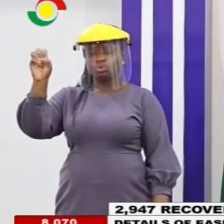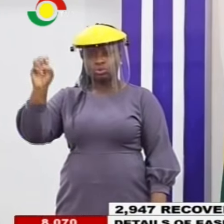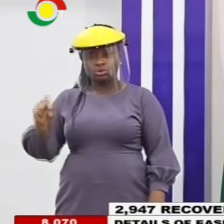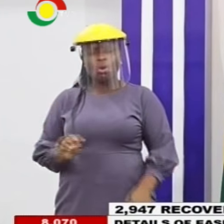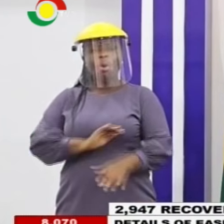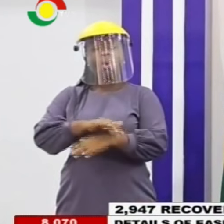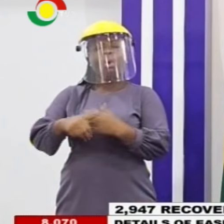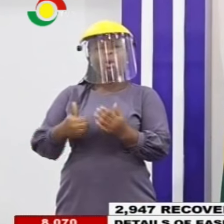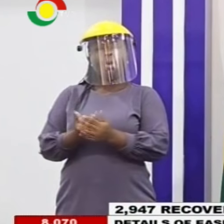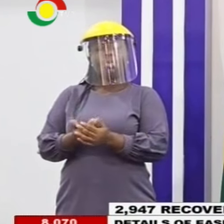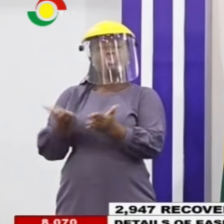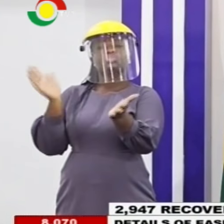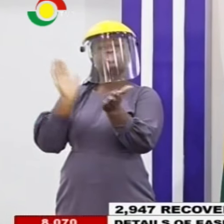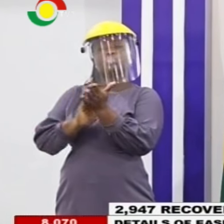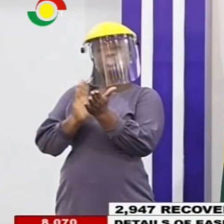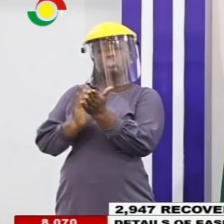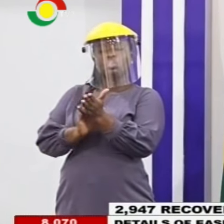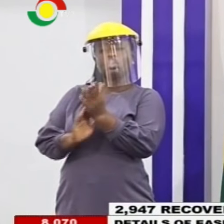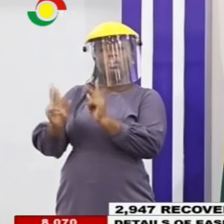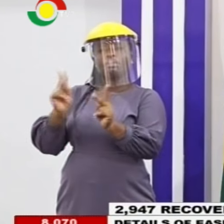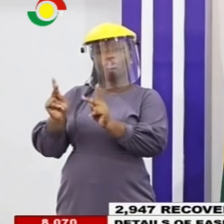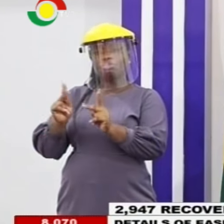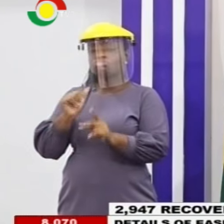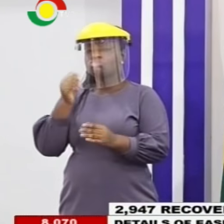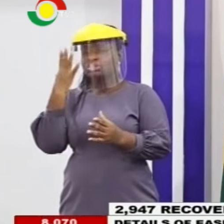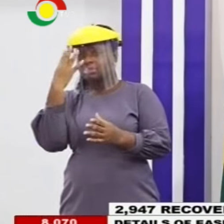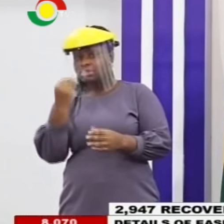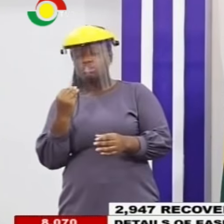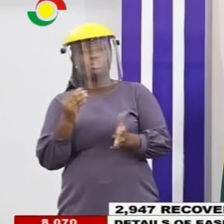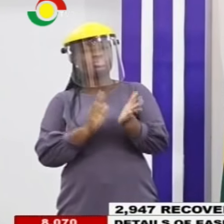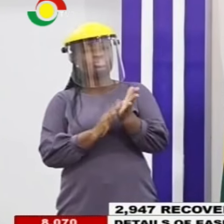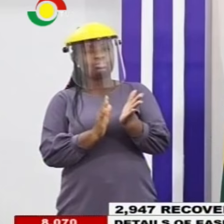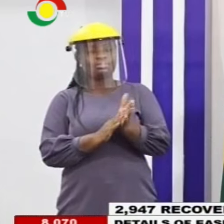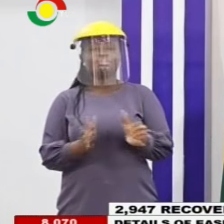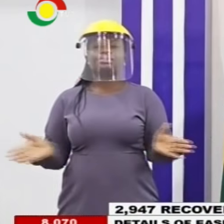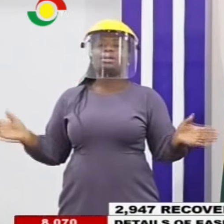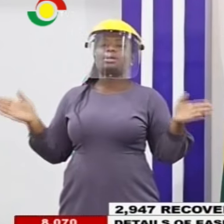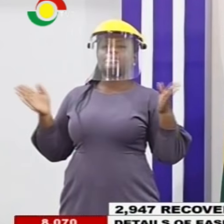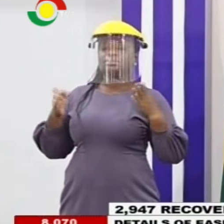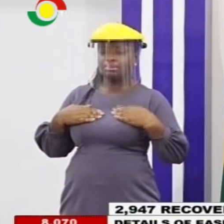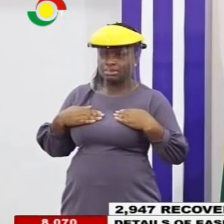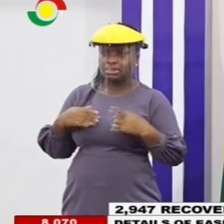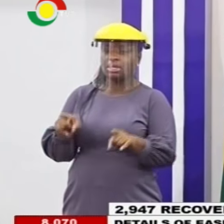students in boarding schools will be accepted as boarders.